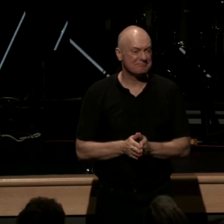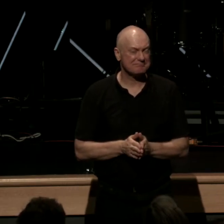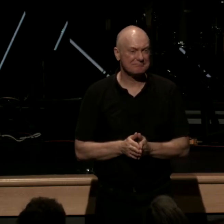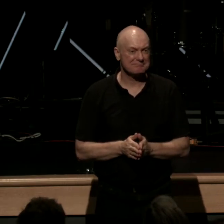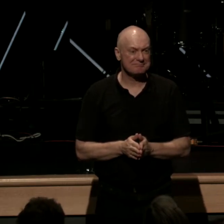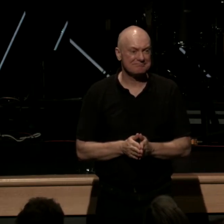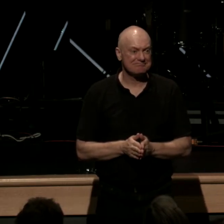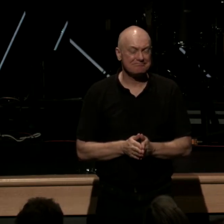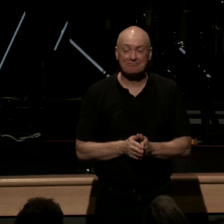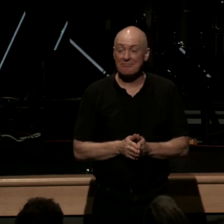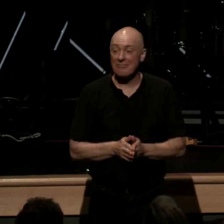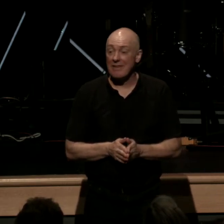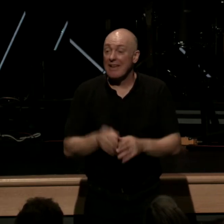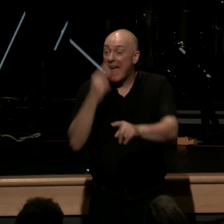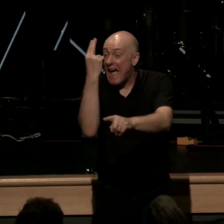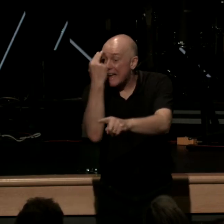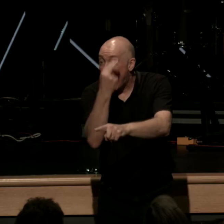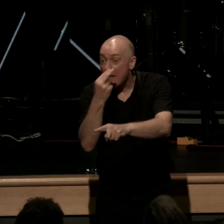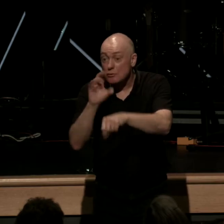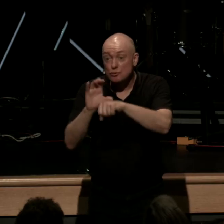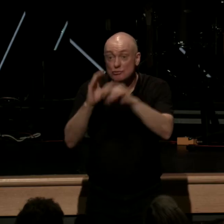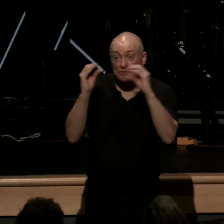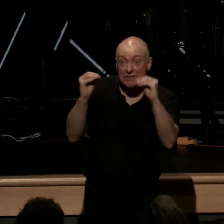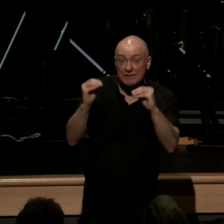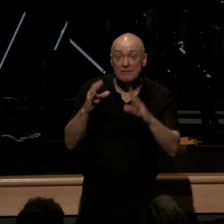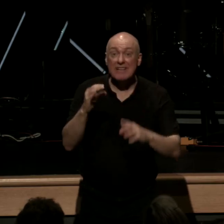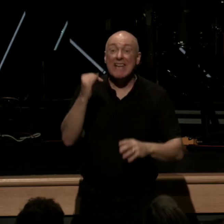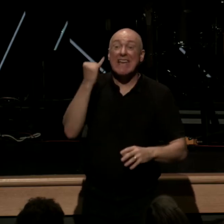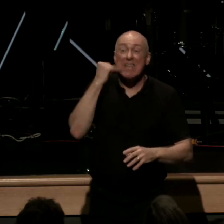essentially if anyone preaches justification sola fide let him be anathema